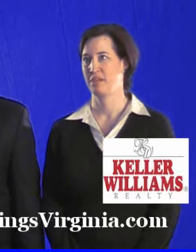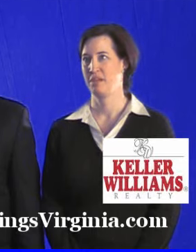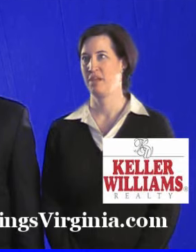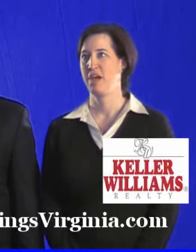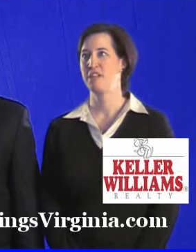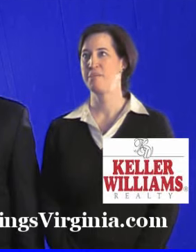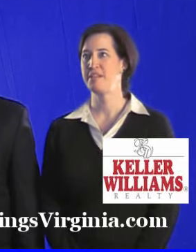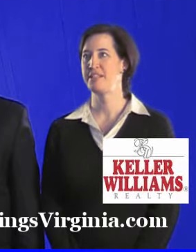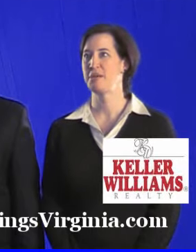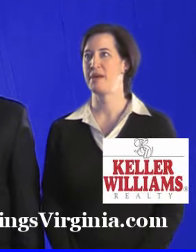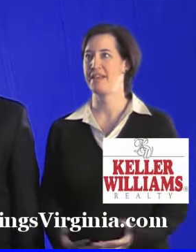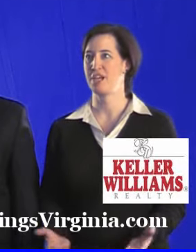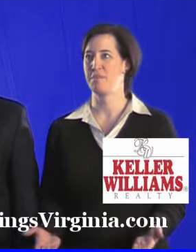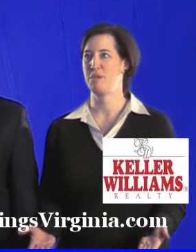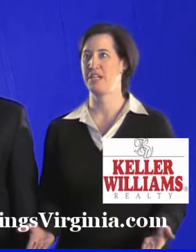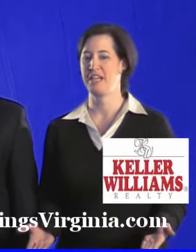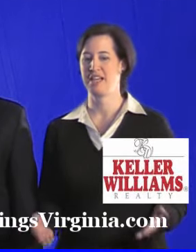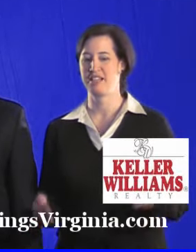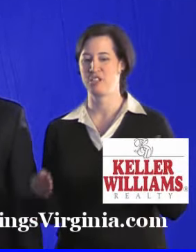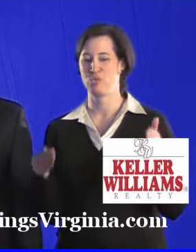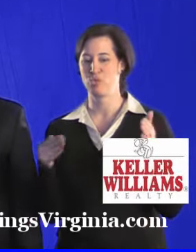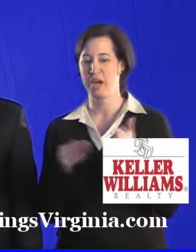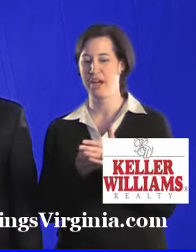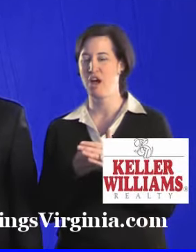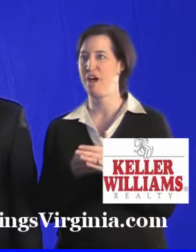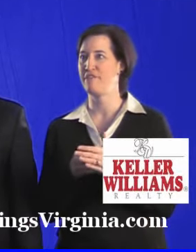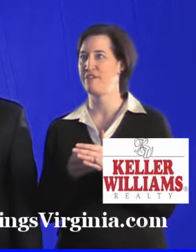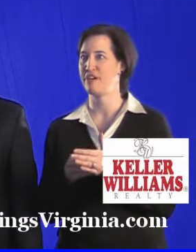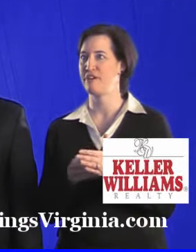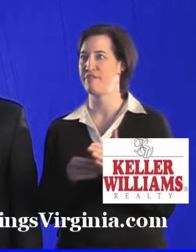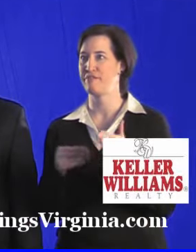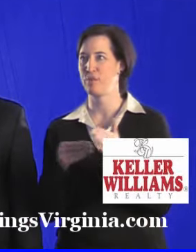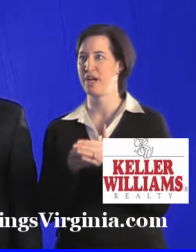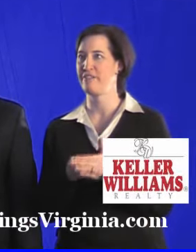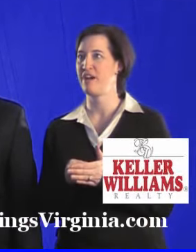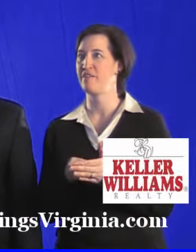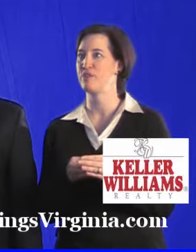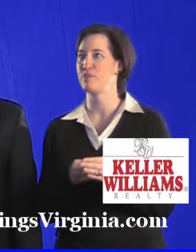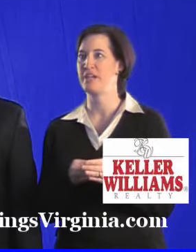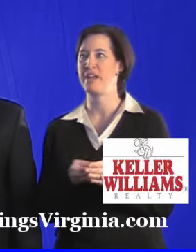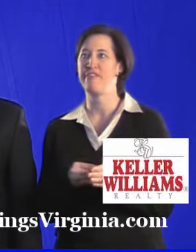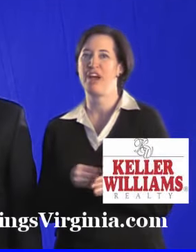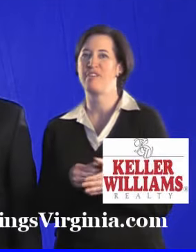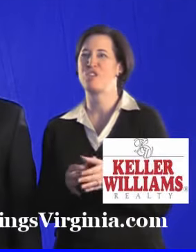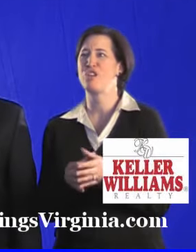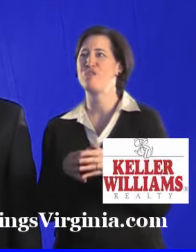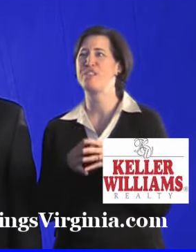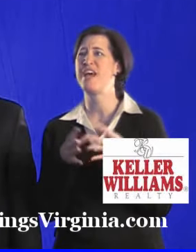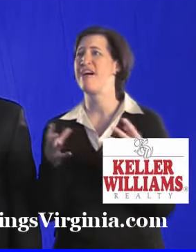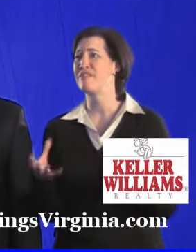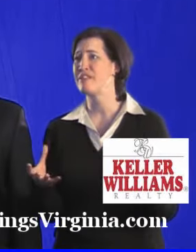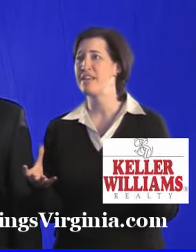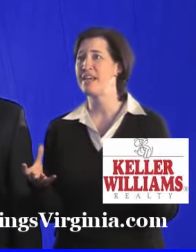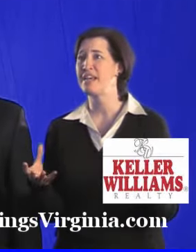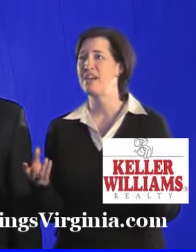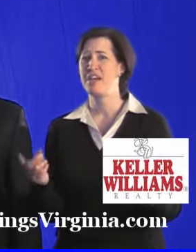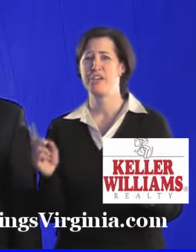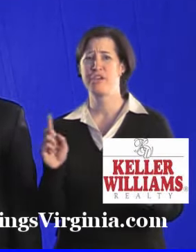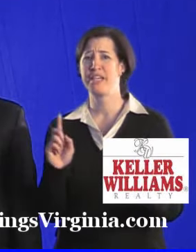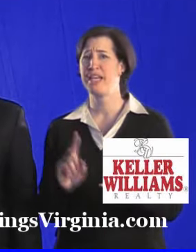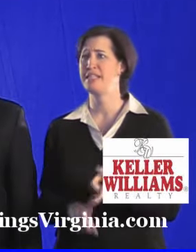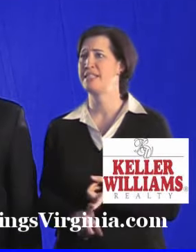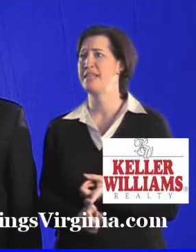Tell me about that community. The best thing about that community is it's right off of 495 and 395. It's close to everything.